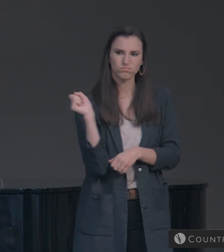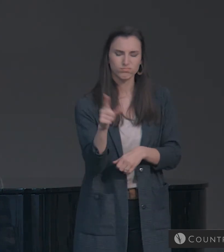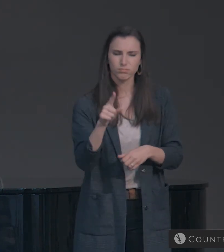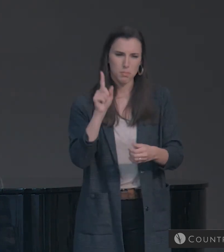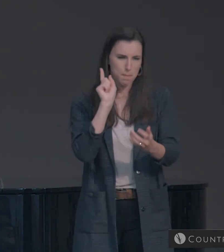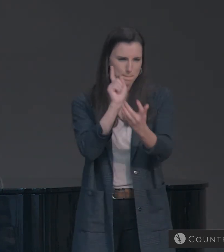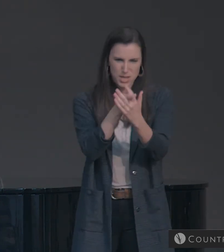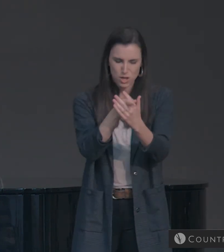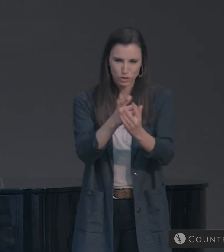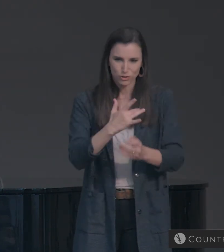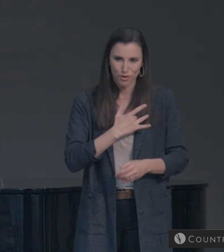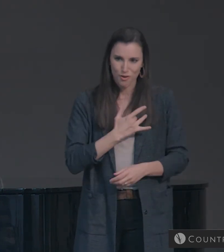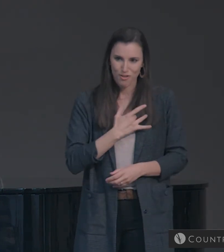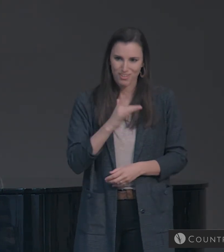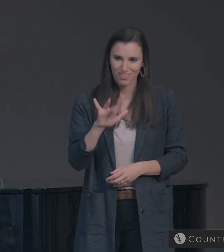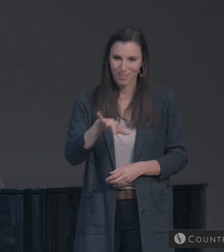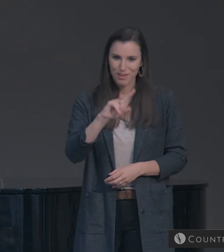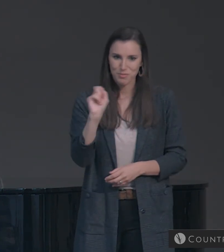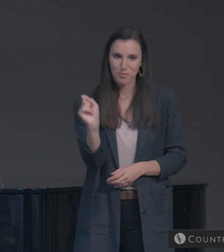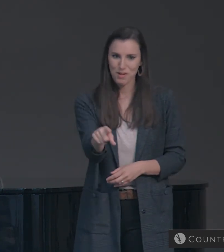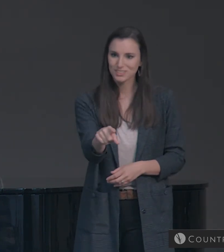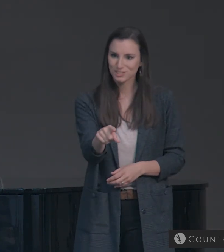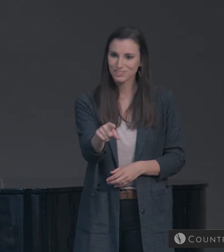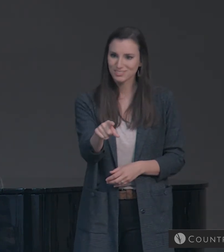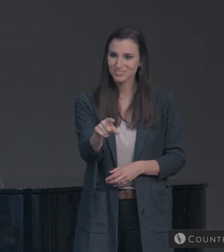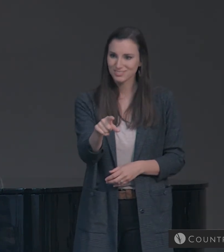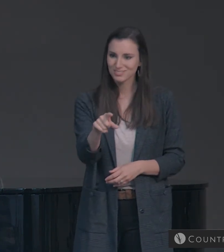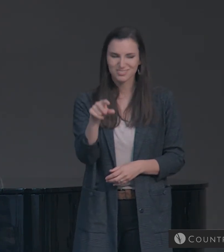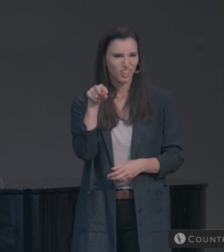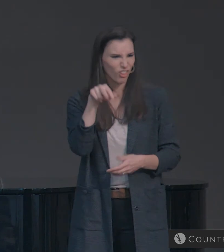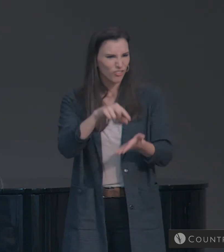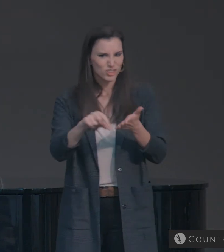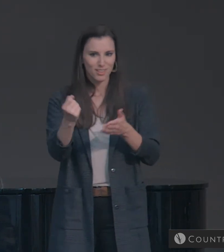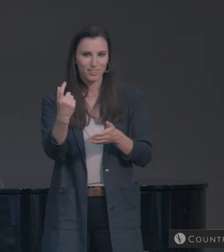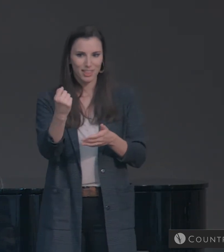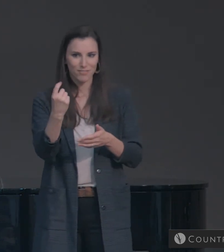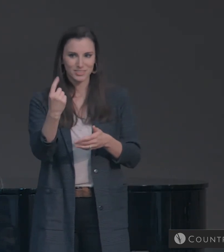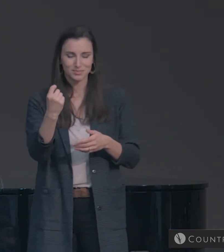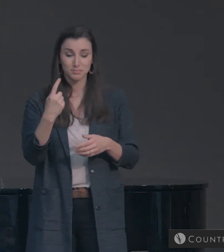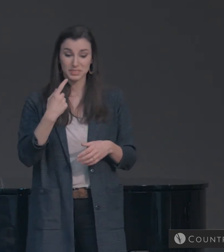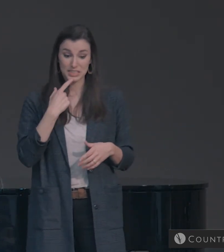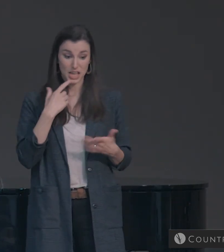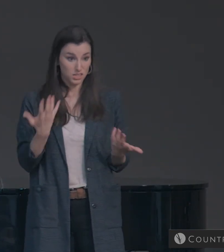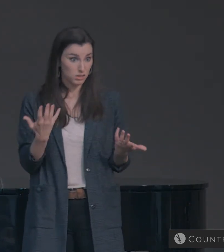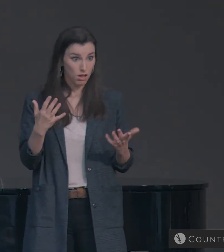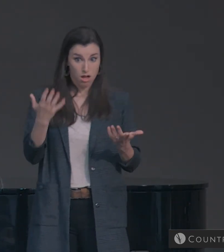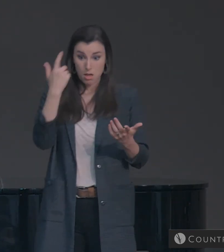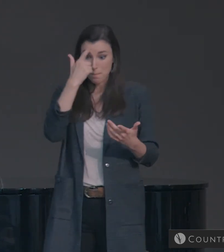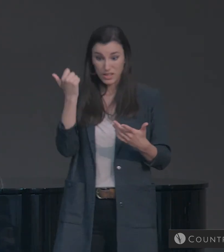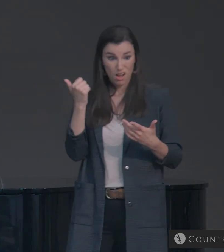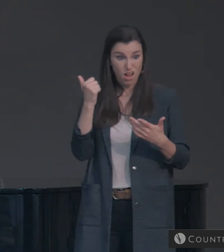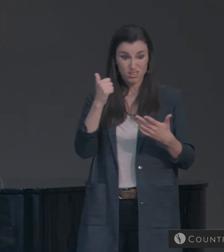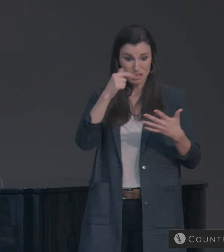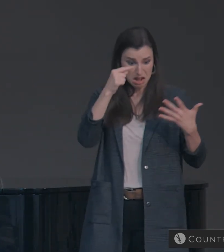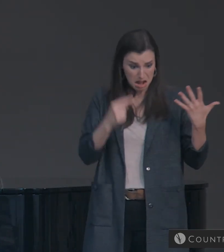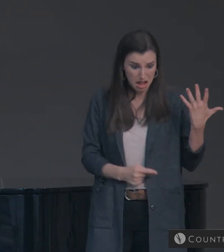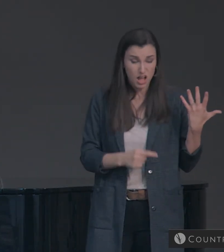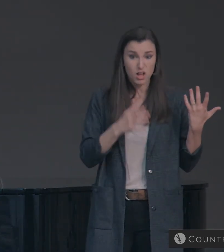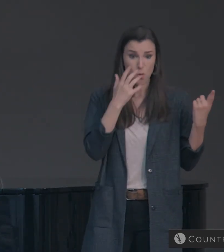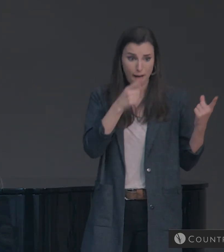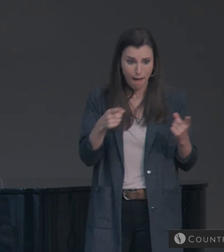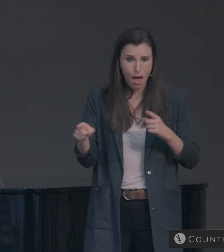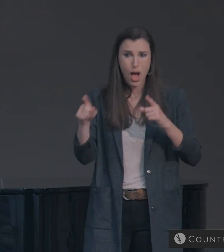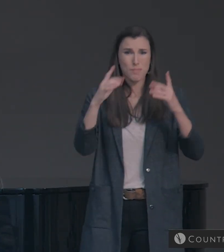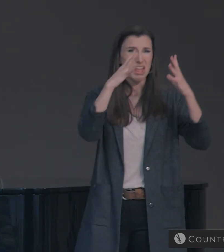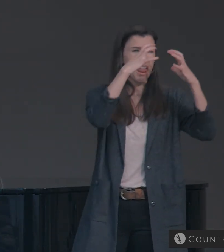piercing question. Look at verse 11. Since all these things are thus to be dissolved.